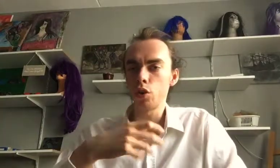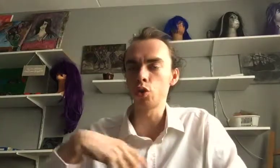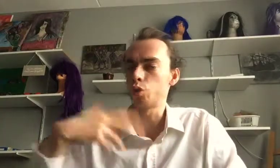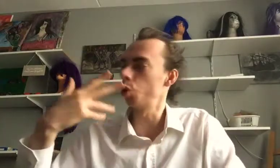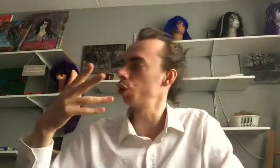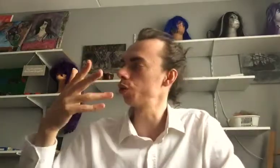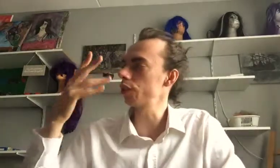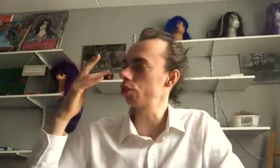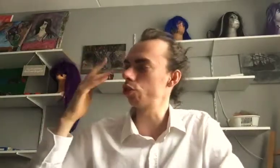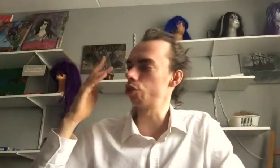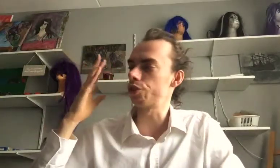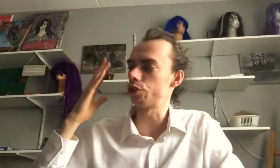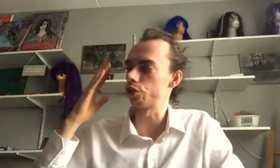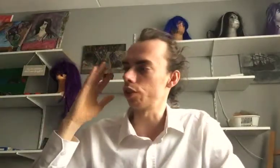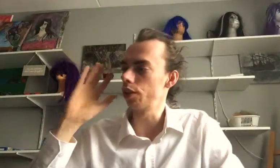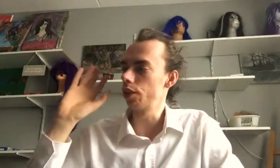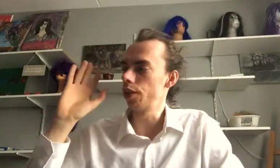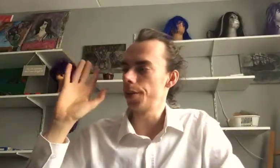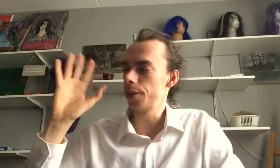of one cell of your skin.